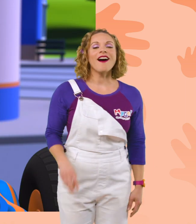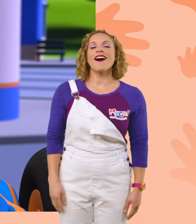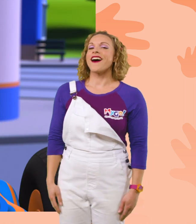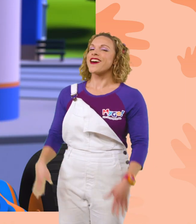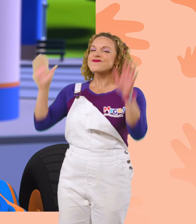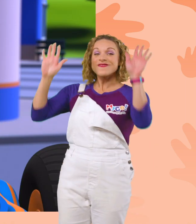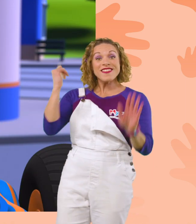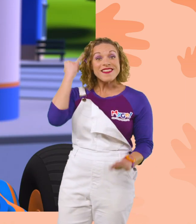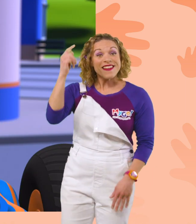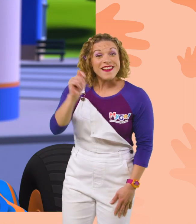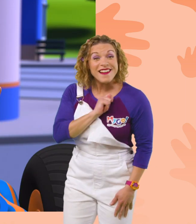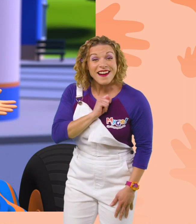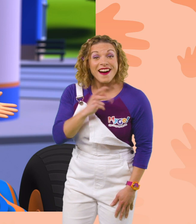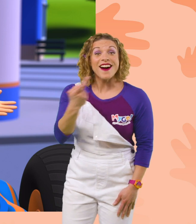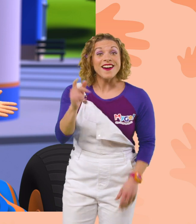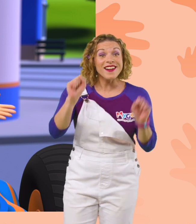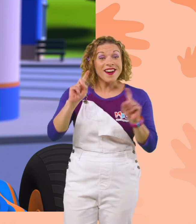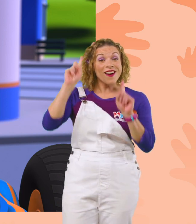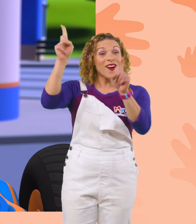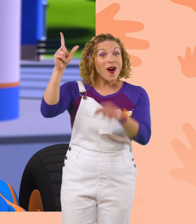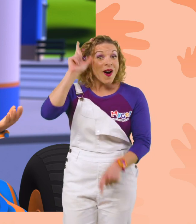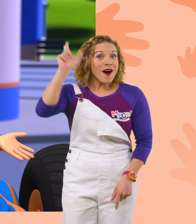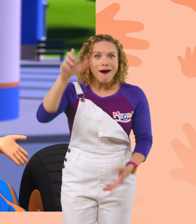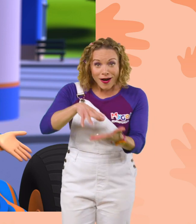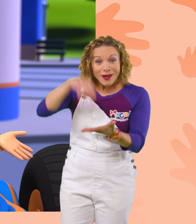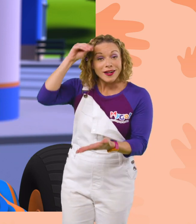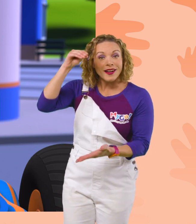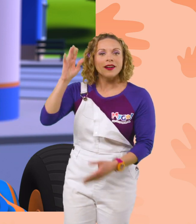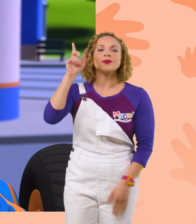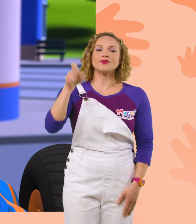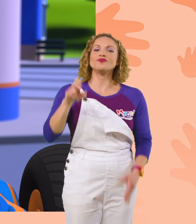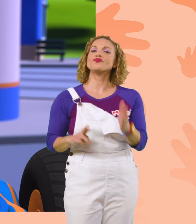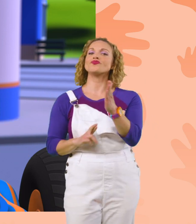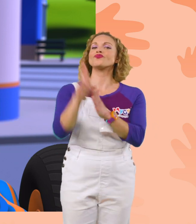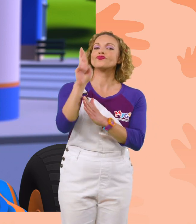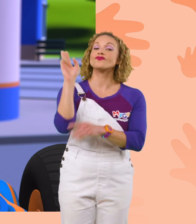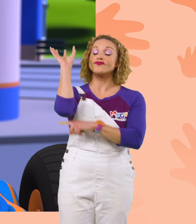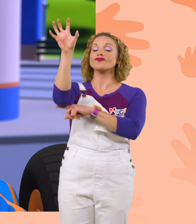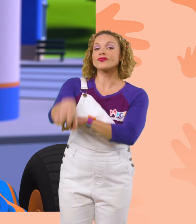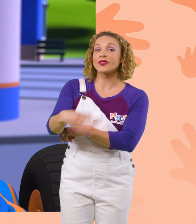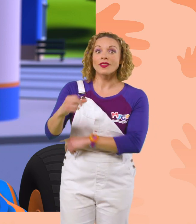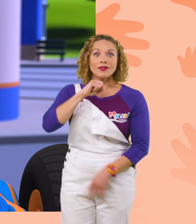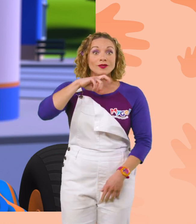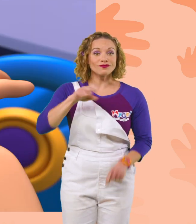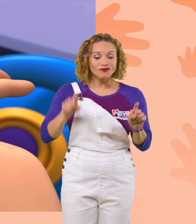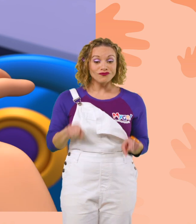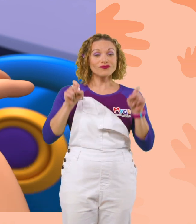Great idea, Tabs! We can go to the moon and find out! I'm gonna need a rocket booster, excavator arm, and